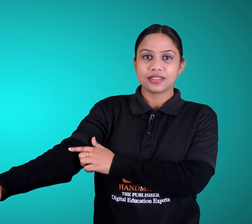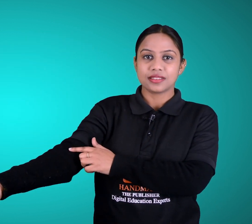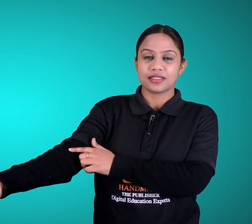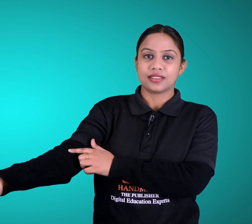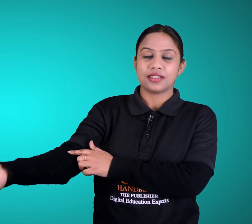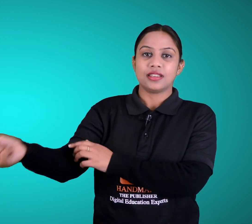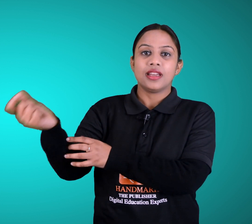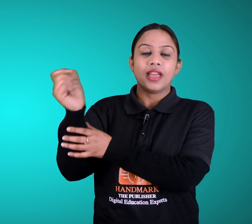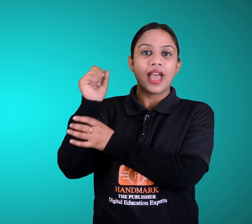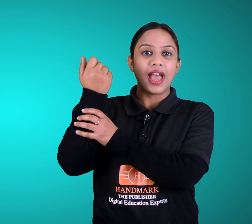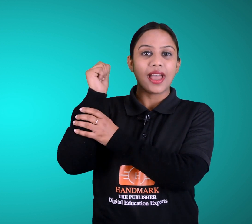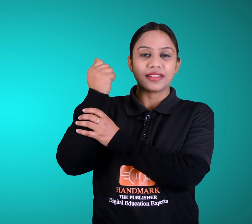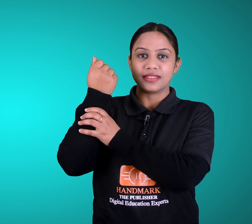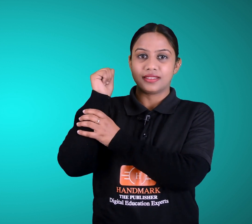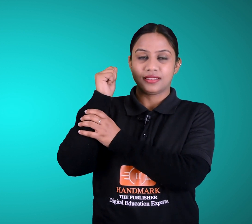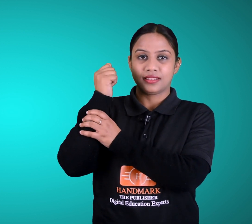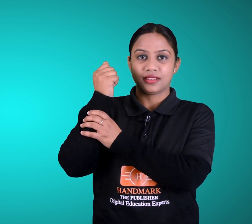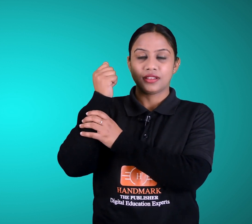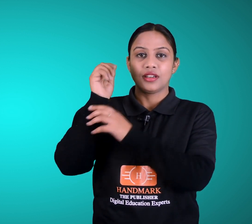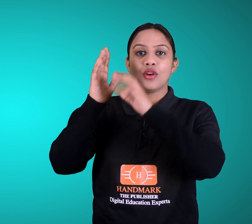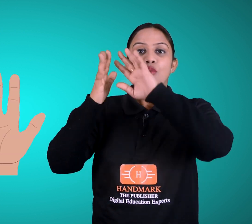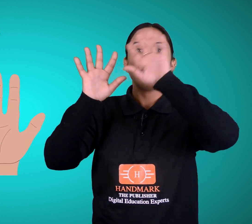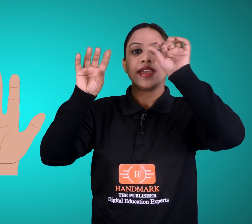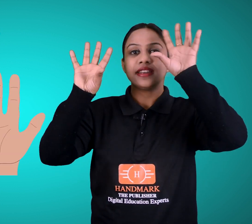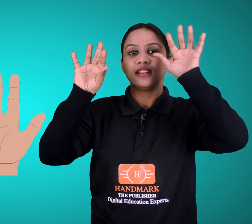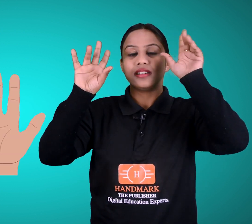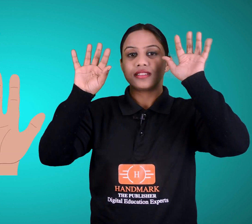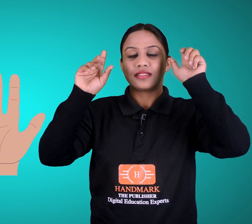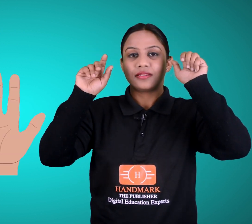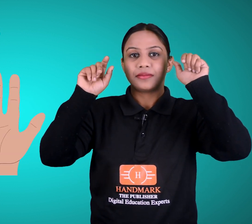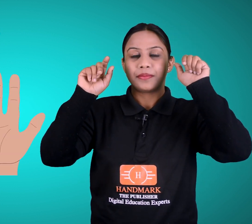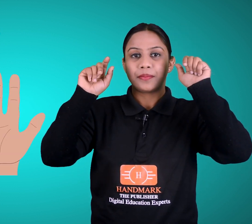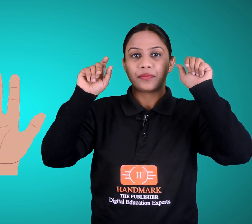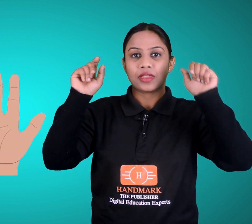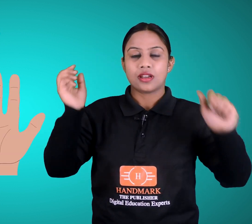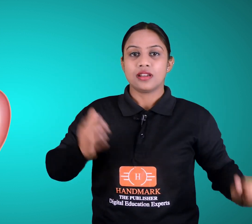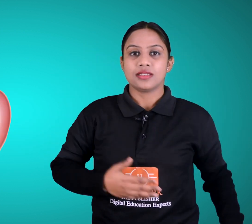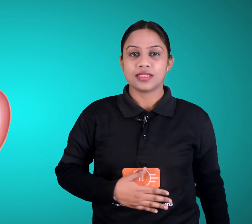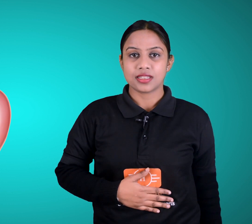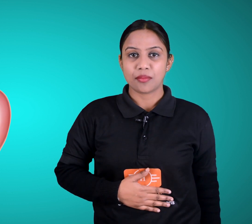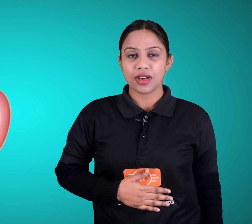hands fingers stomach